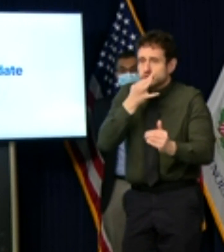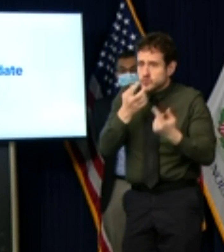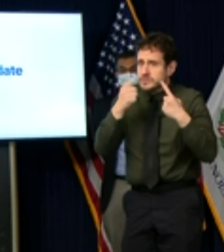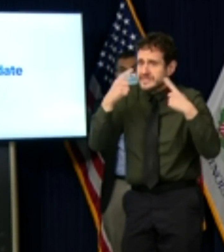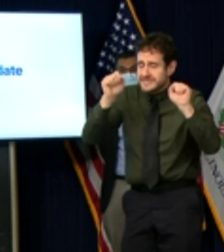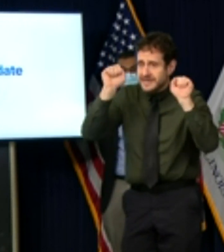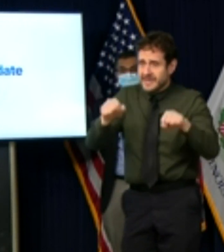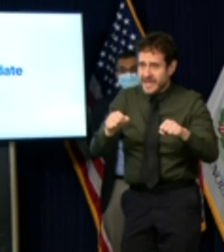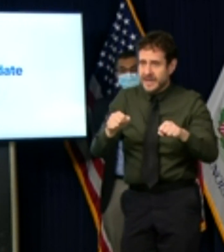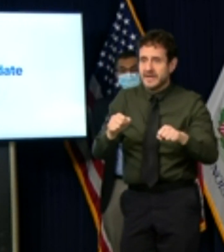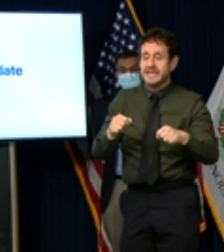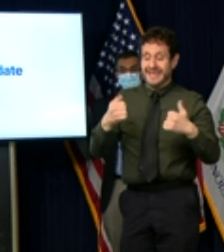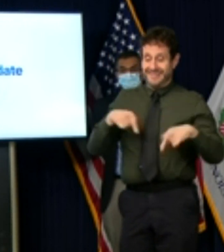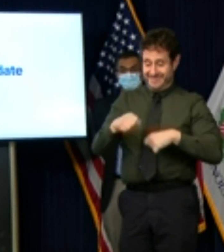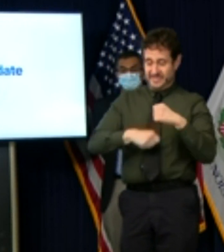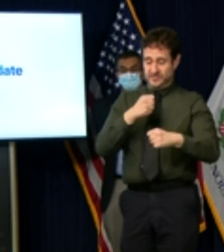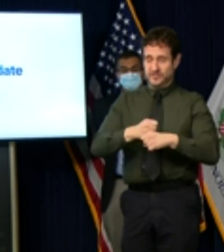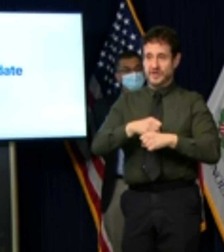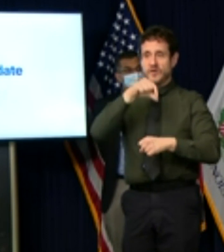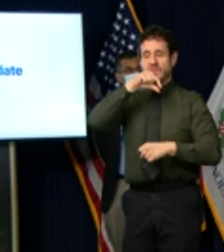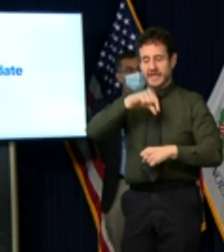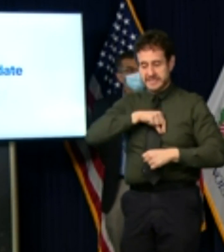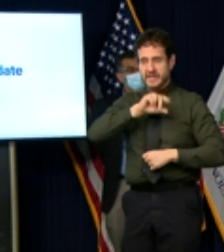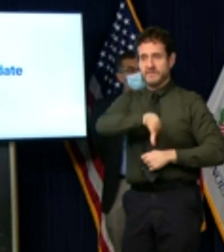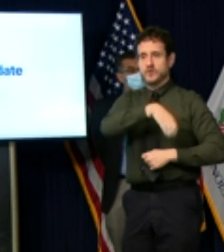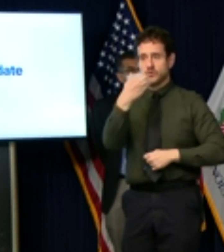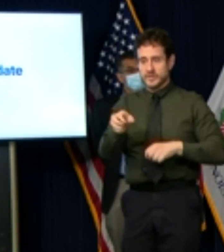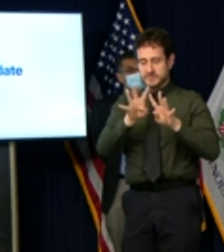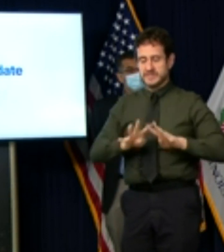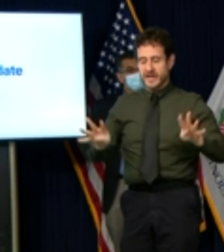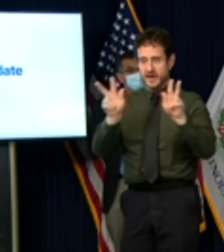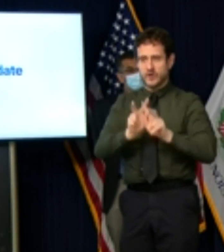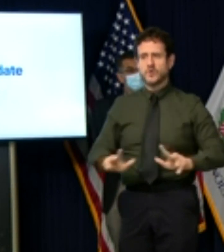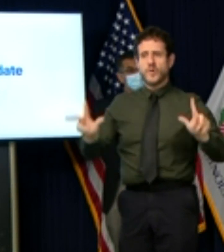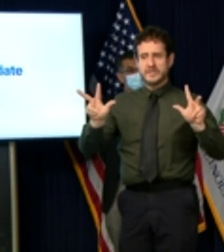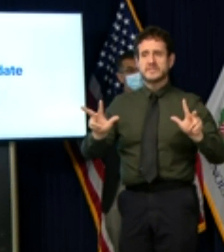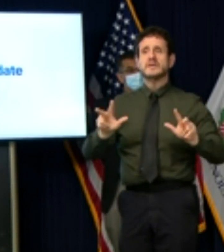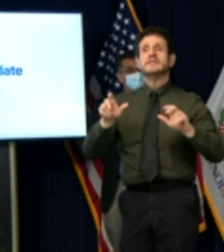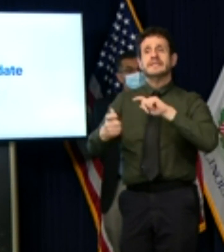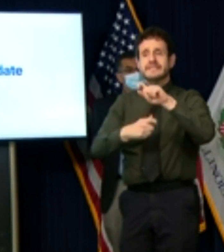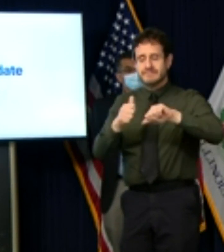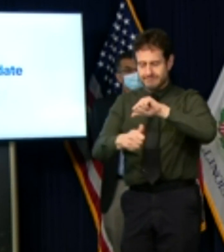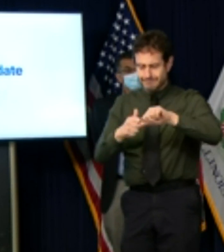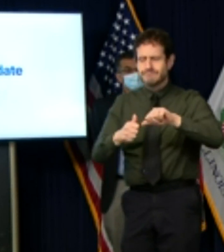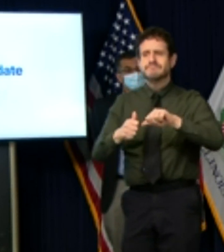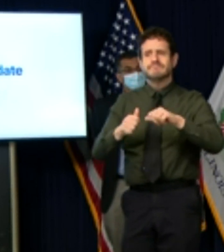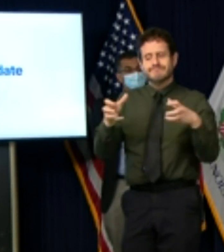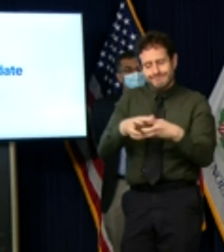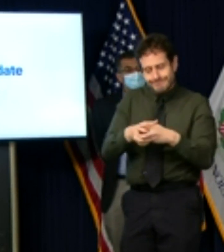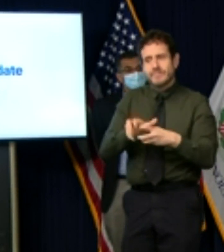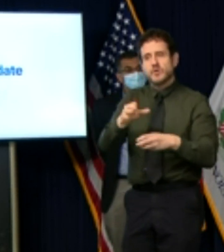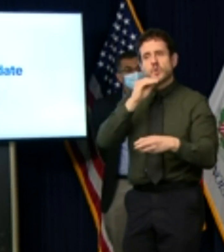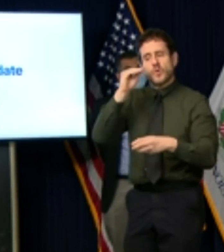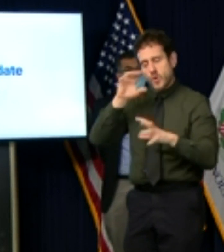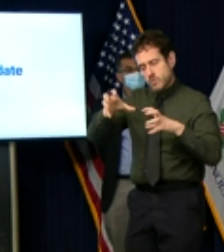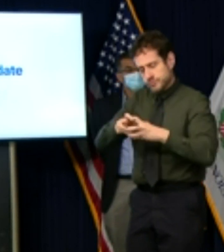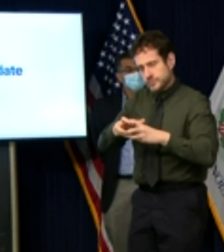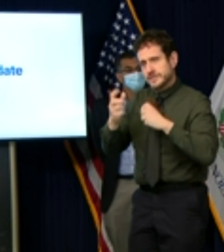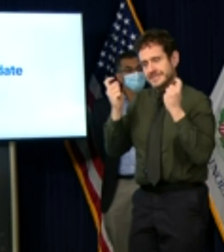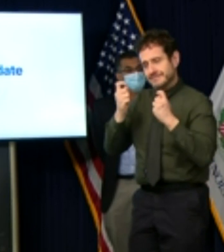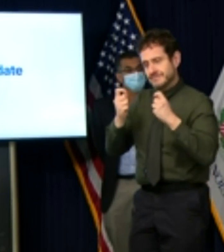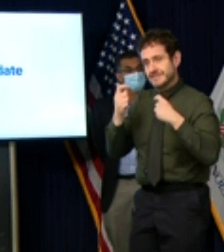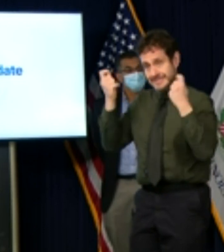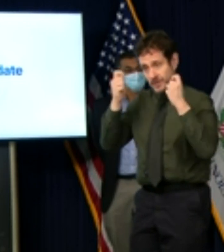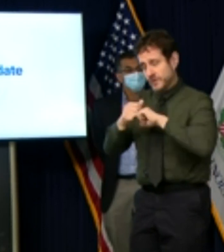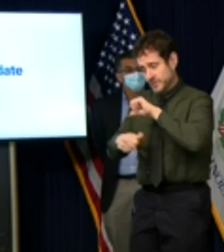in your household and virtually with others and we will look forward to much normal celebrations